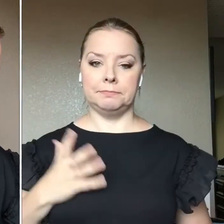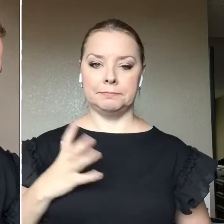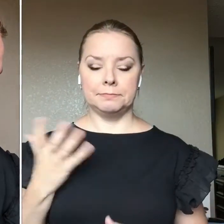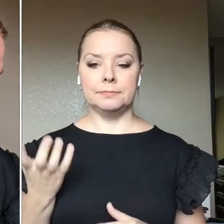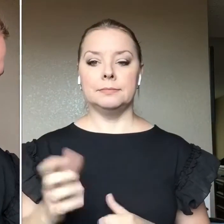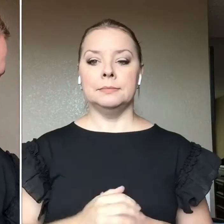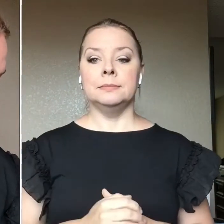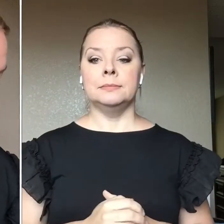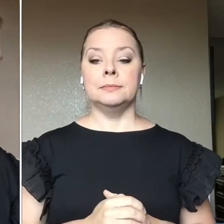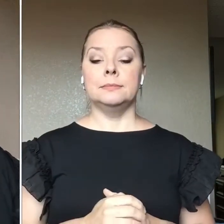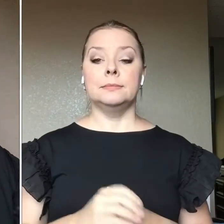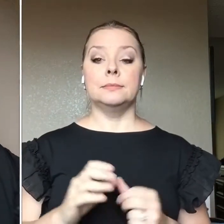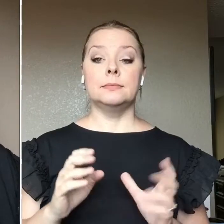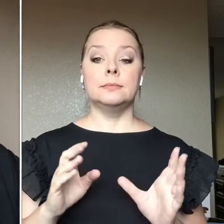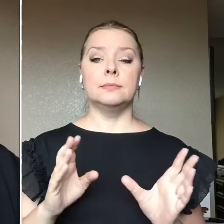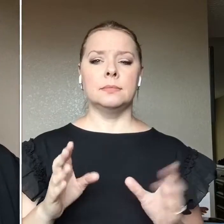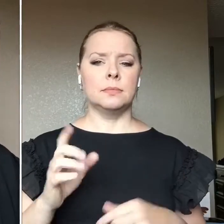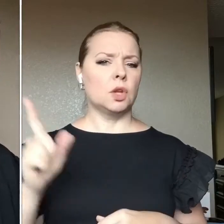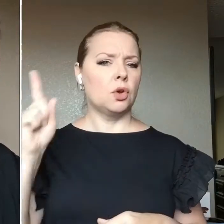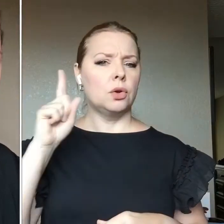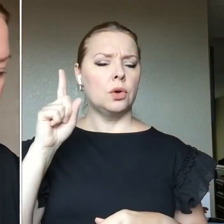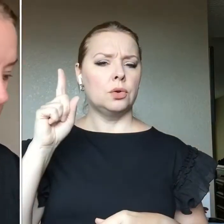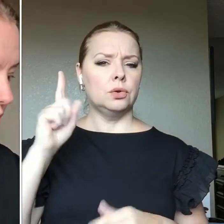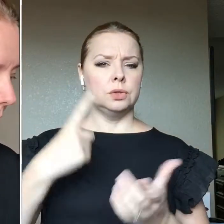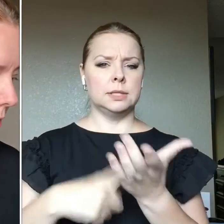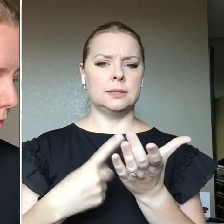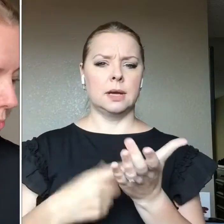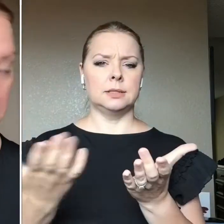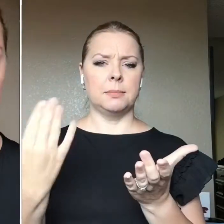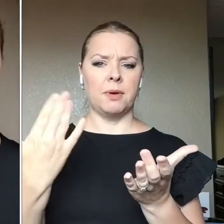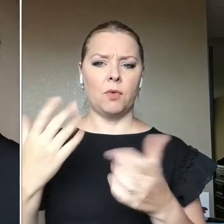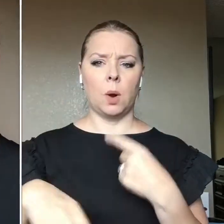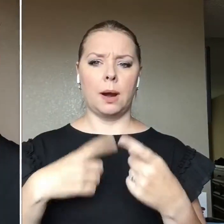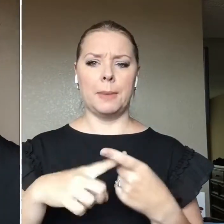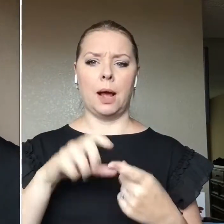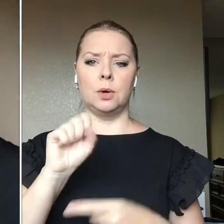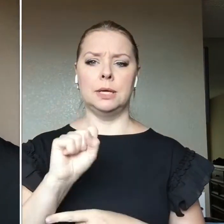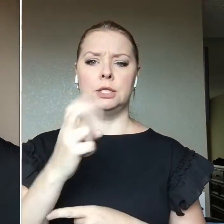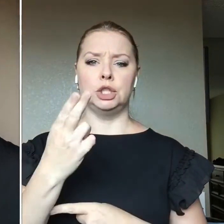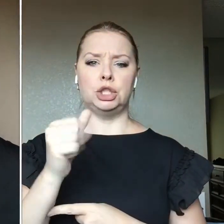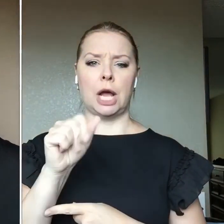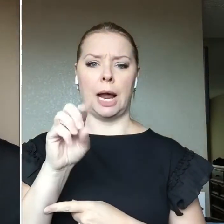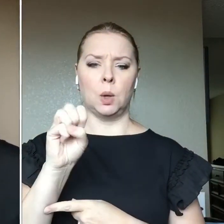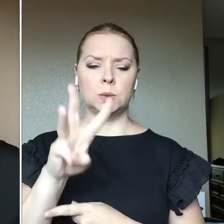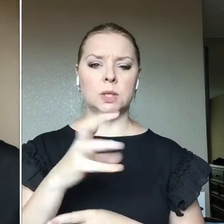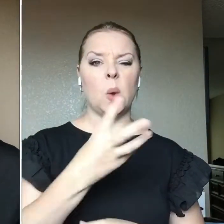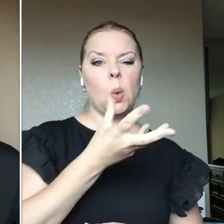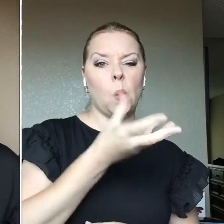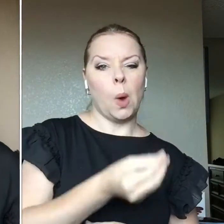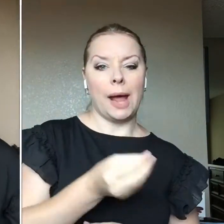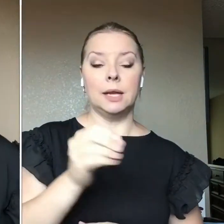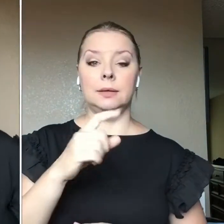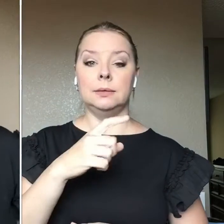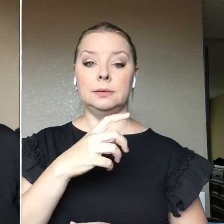Um, you've heard me talk before about shadows being wet dry. These actually work okay as a wet dry shadow.